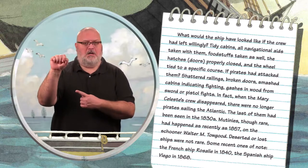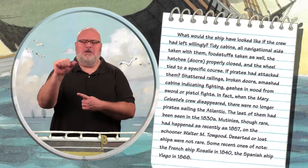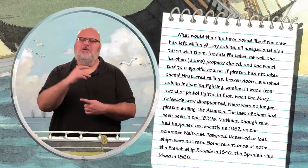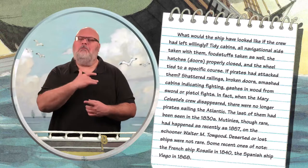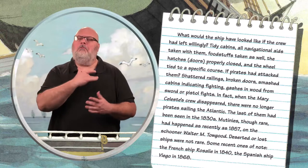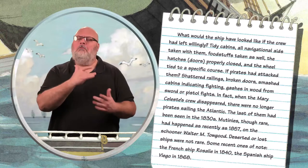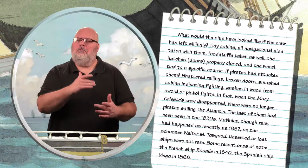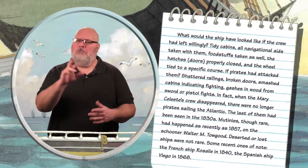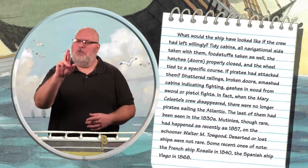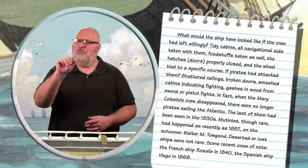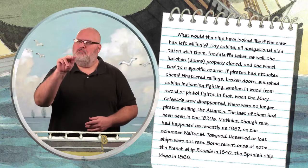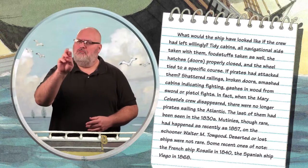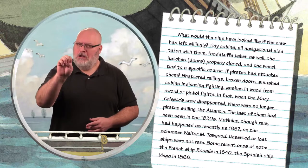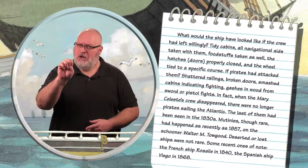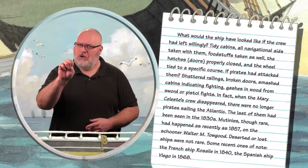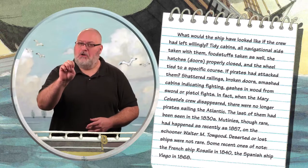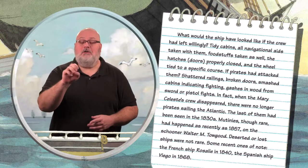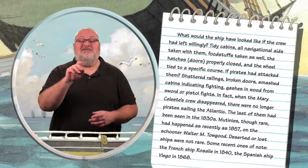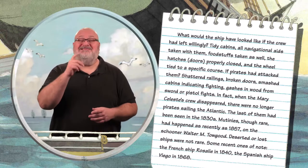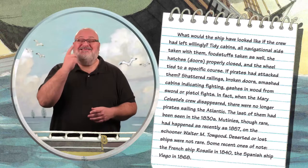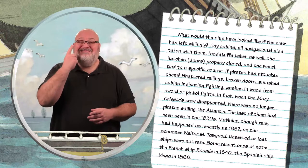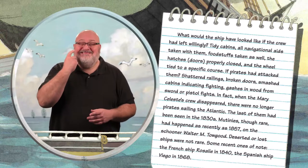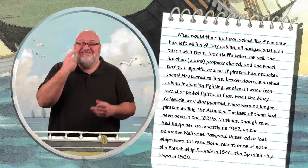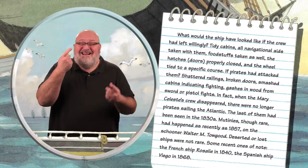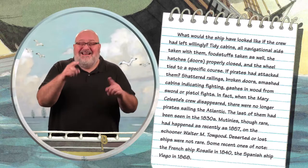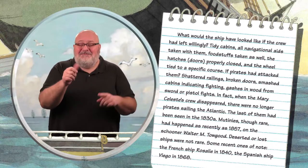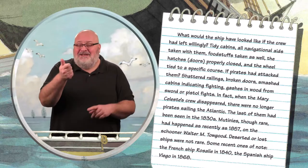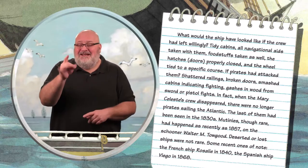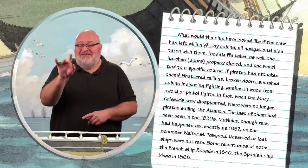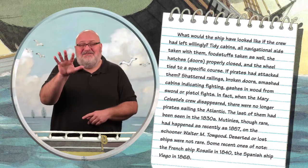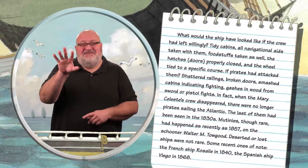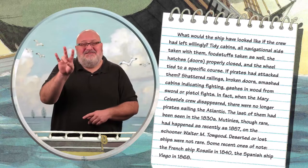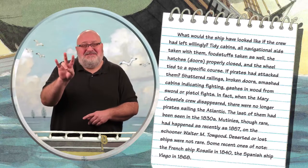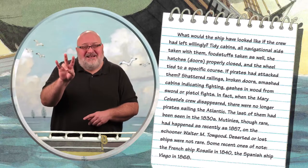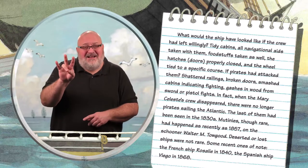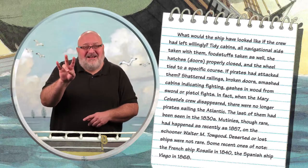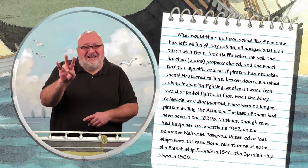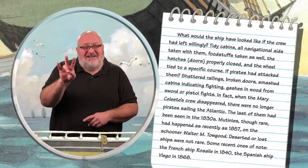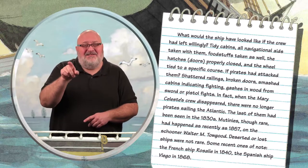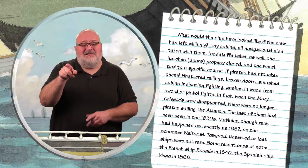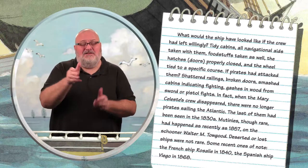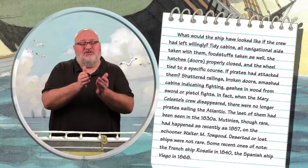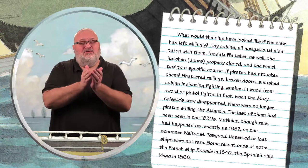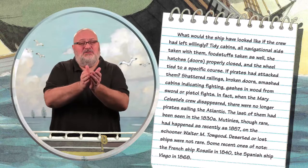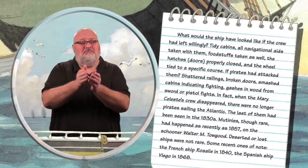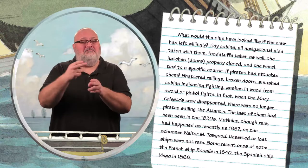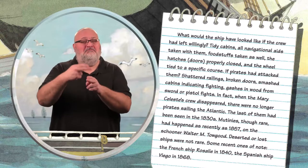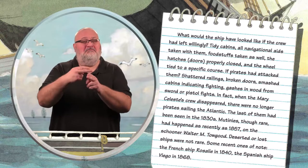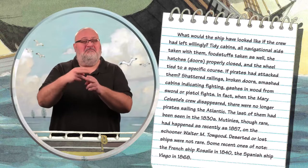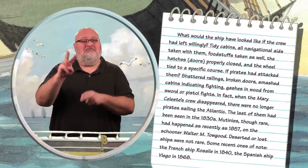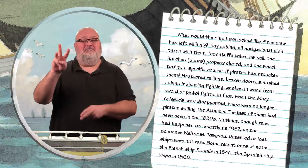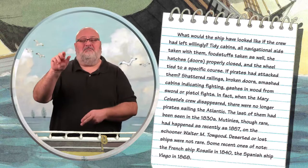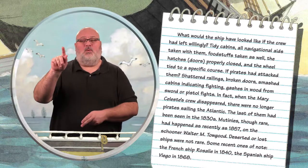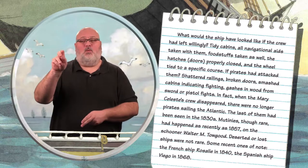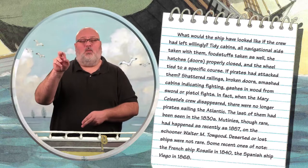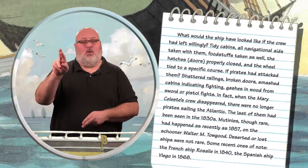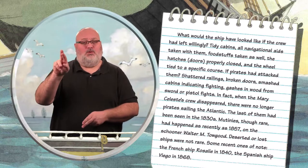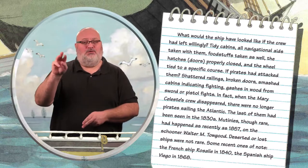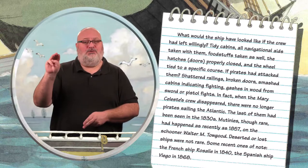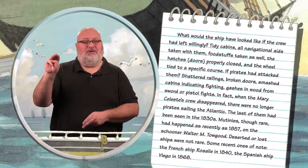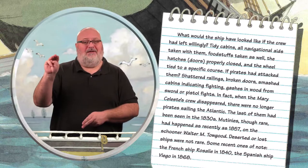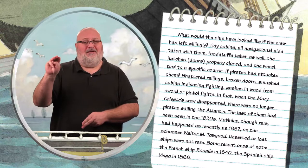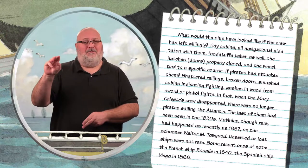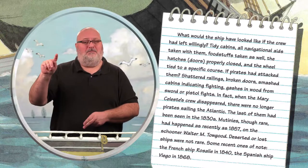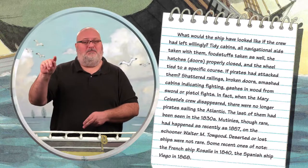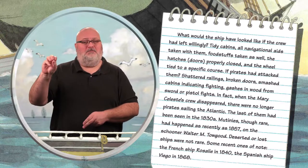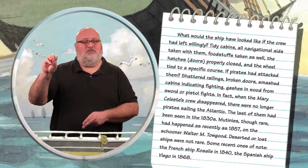Newtneys, though rare, had happened as recently as 1857, on the schooner Walter M.